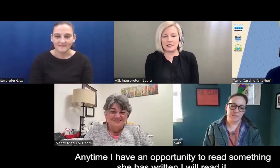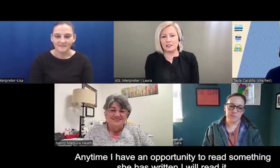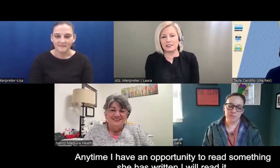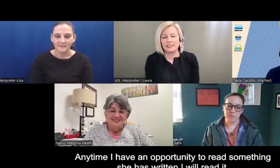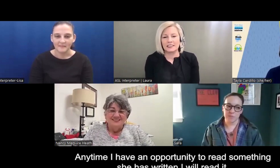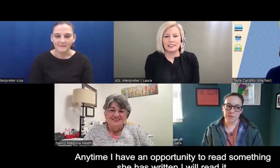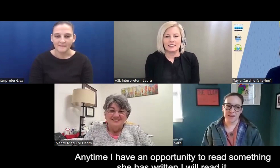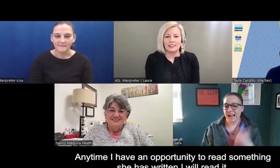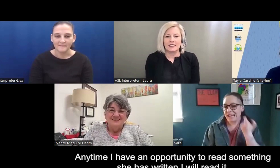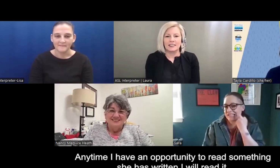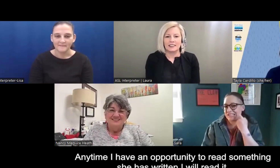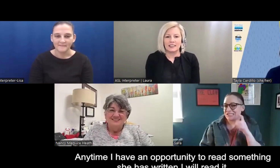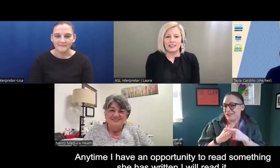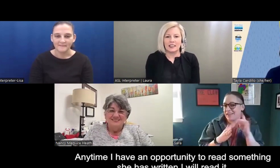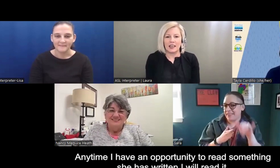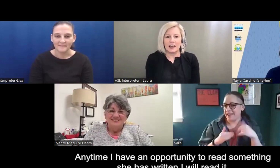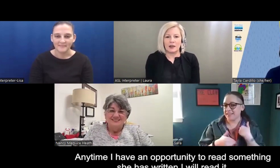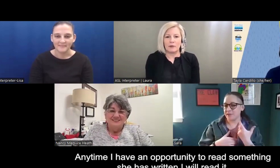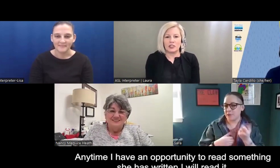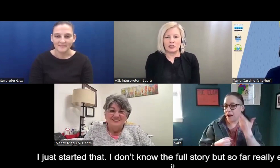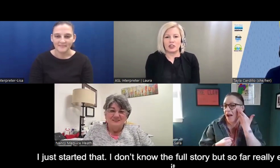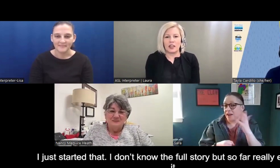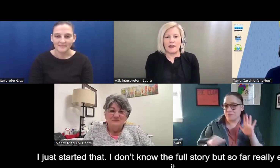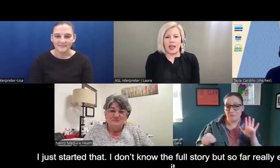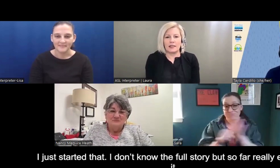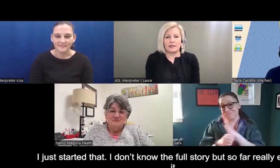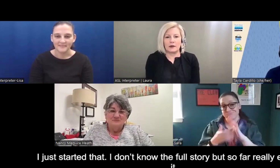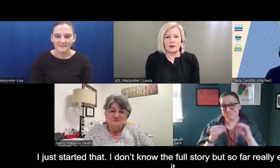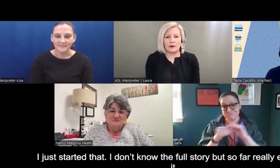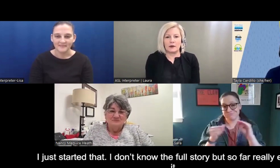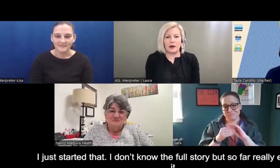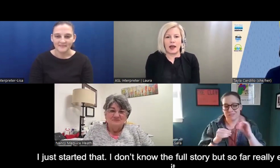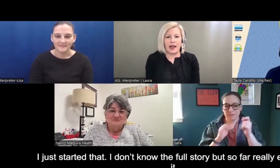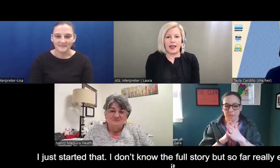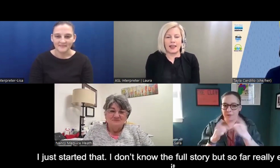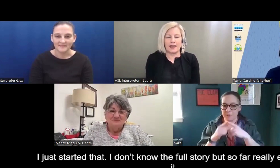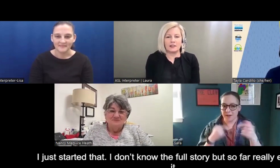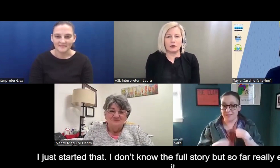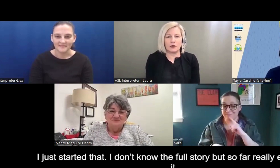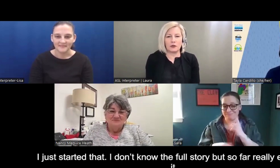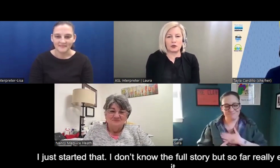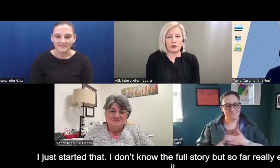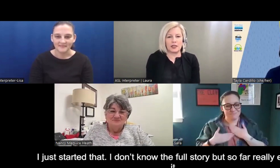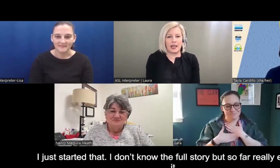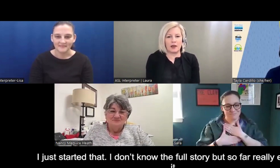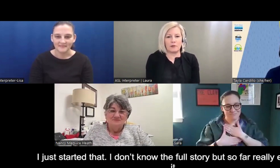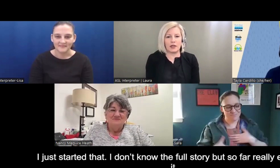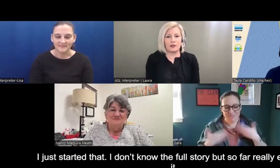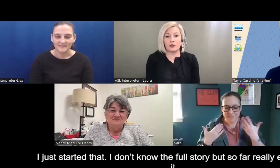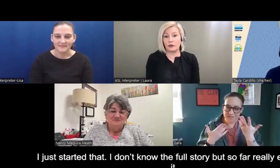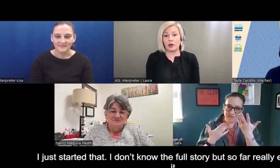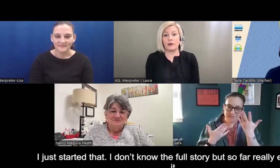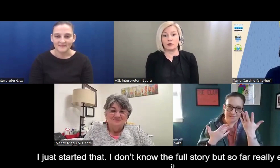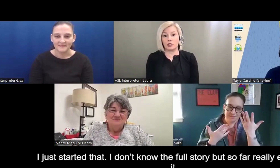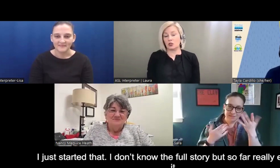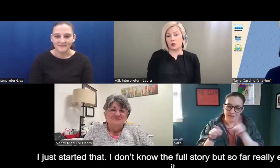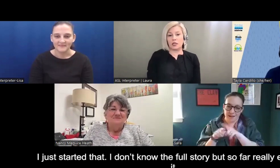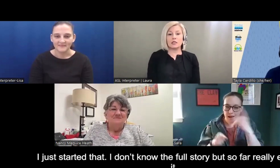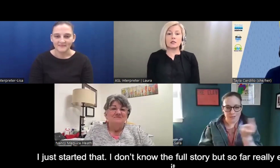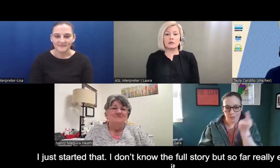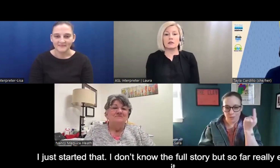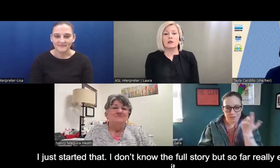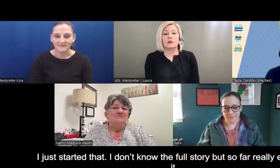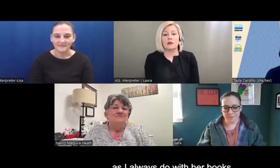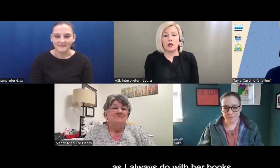to read it. So I just started that. So I don't know the full story yet, but so far I've really